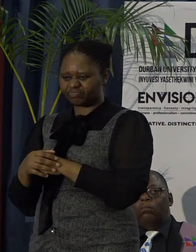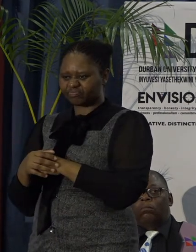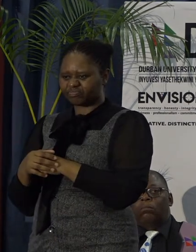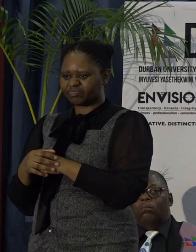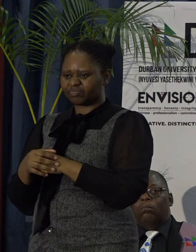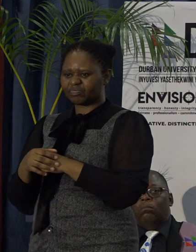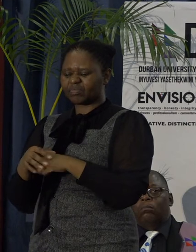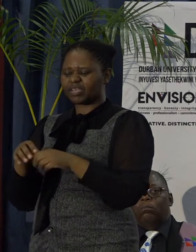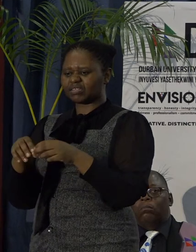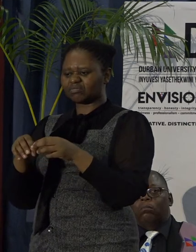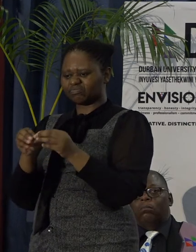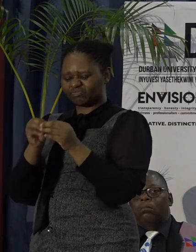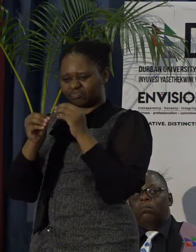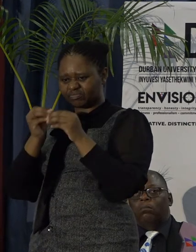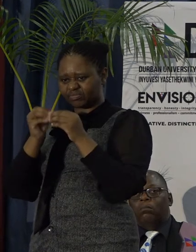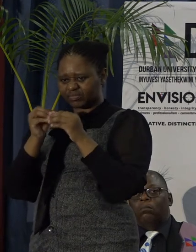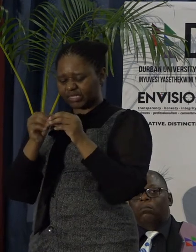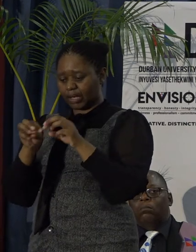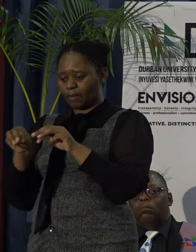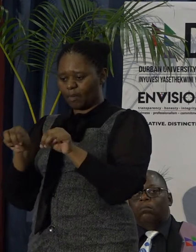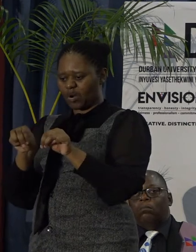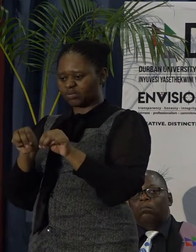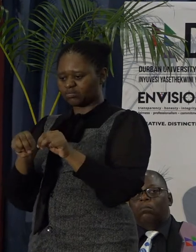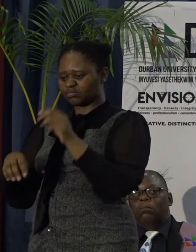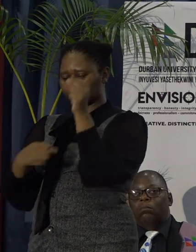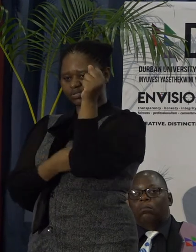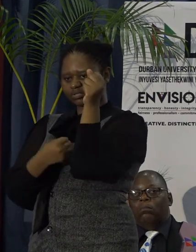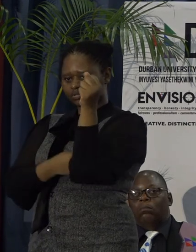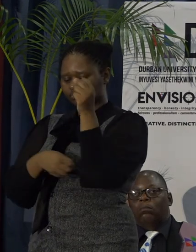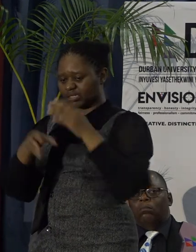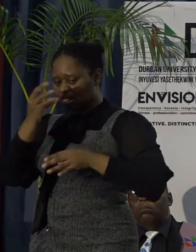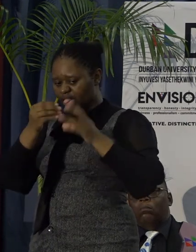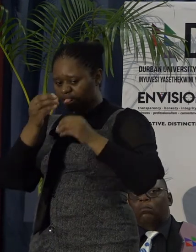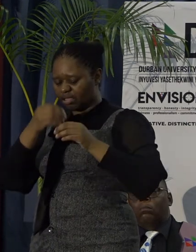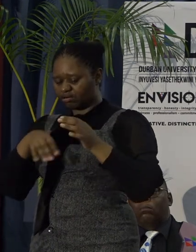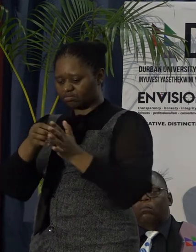remodeled into offices called Milena Court.